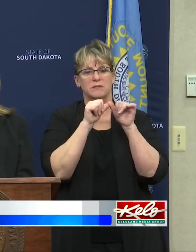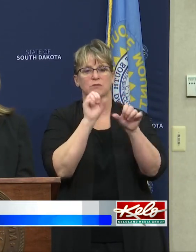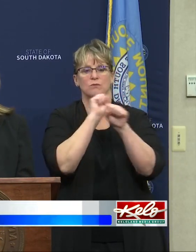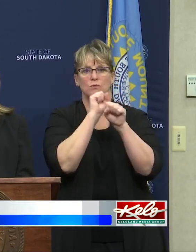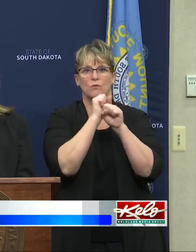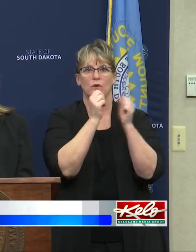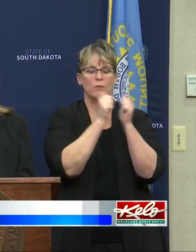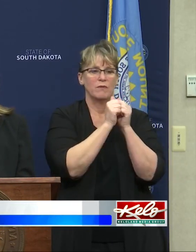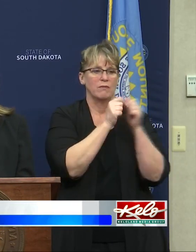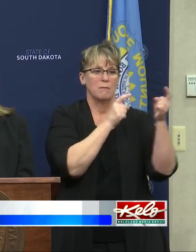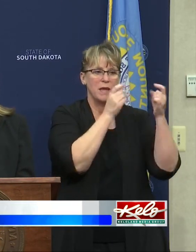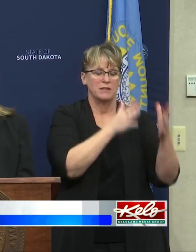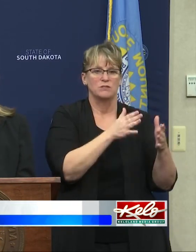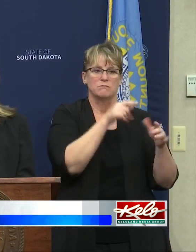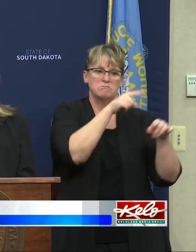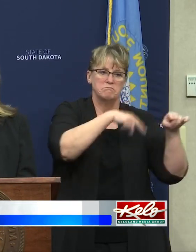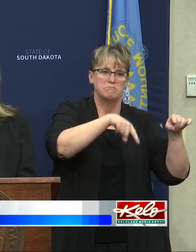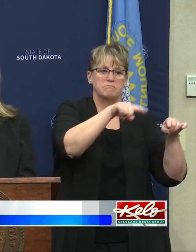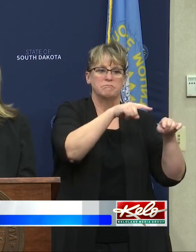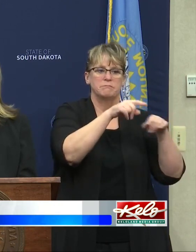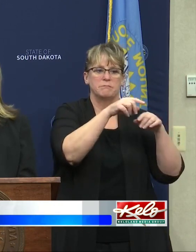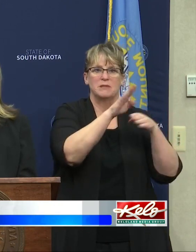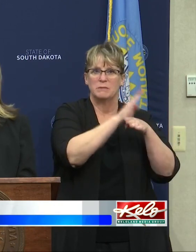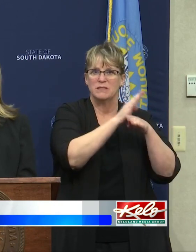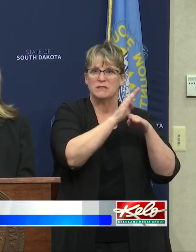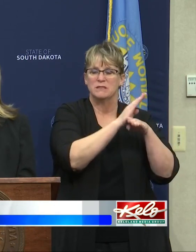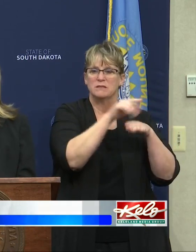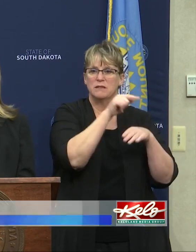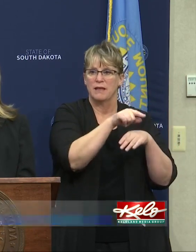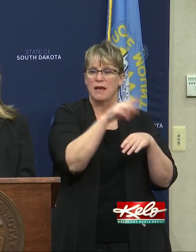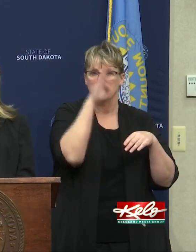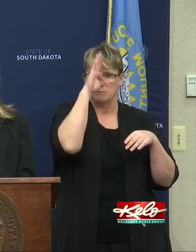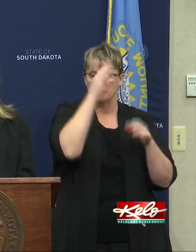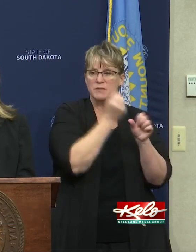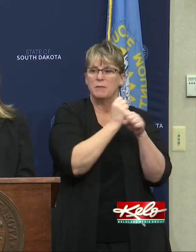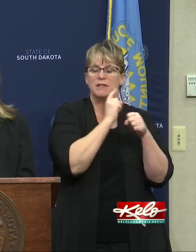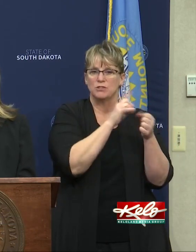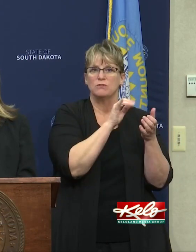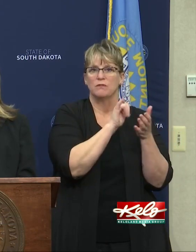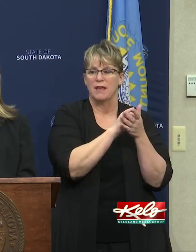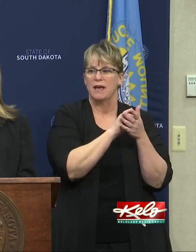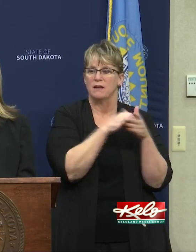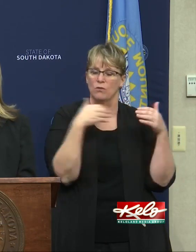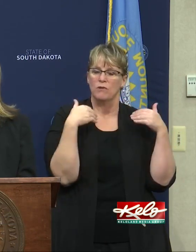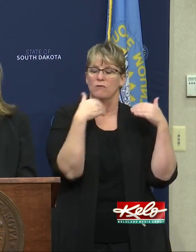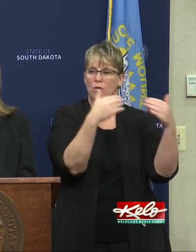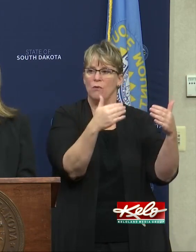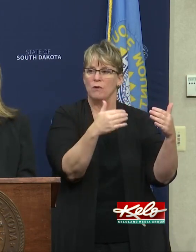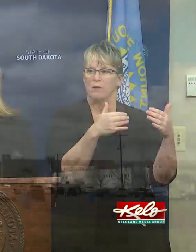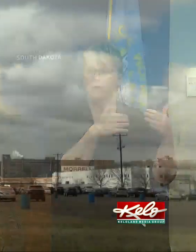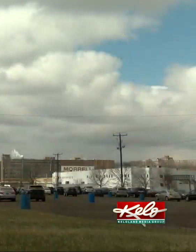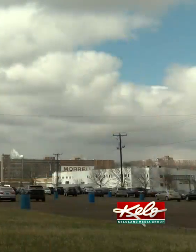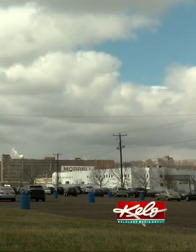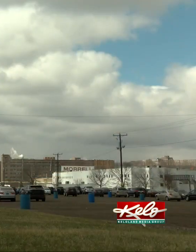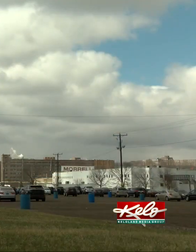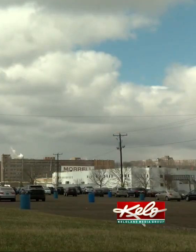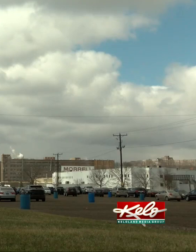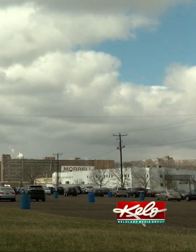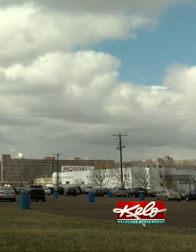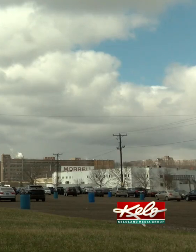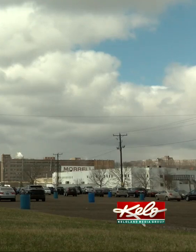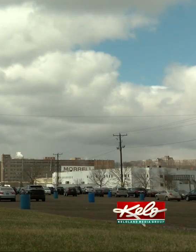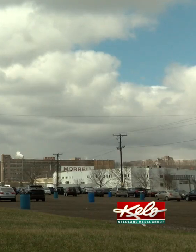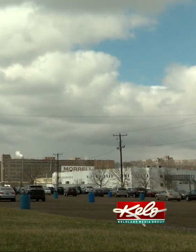with the management and folks at Smithfield to ensure that moving forward that that's not a concern in the future.